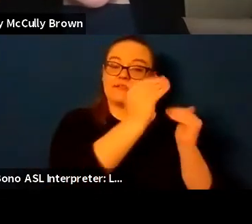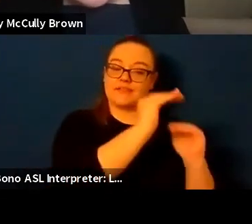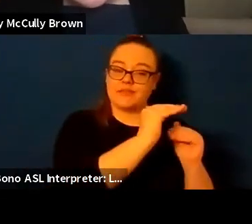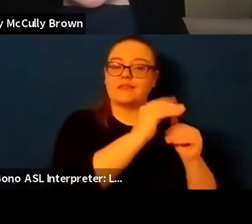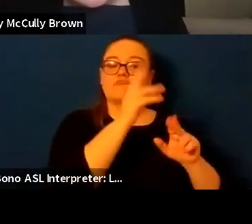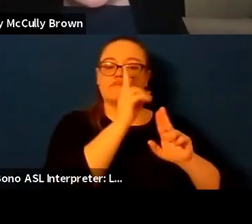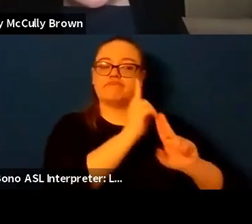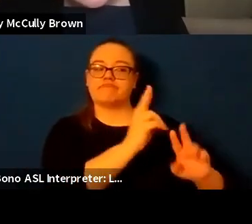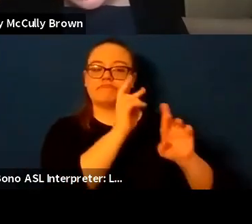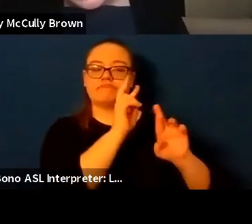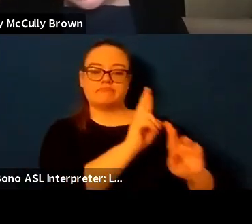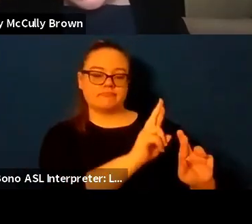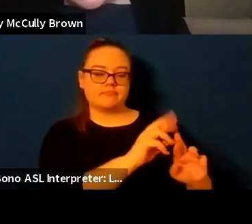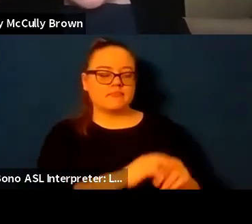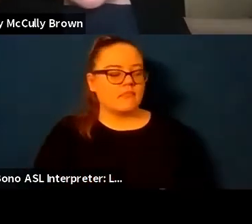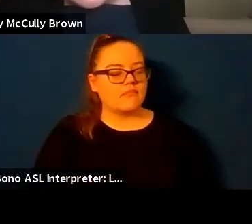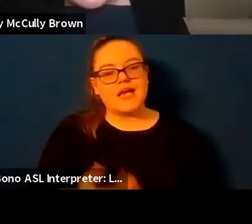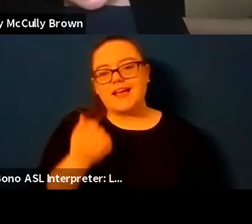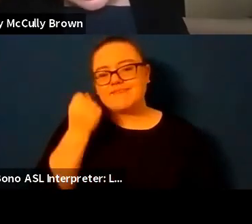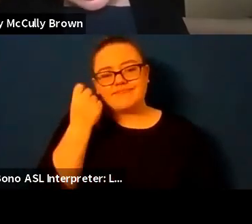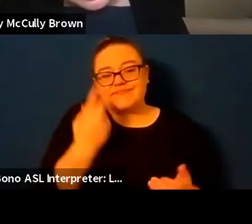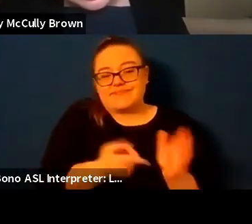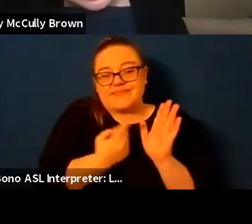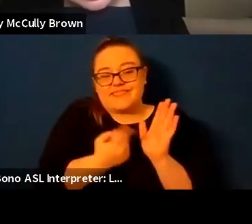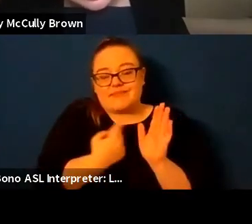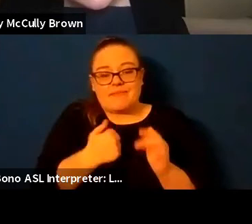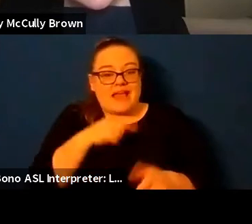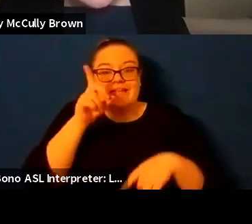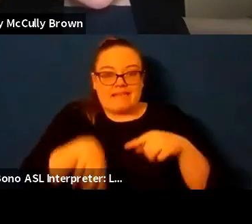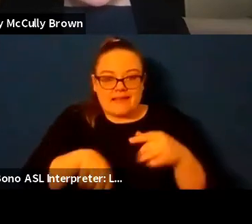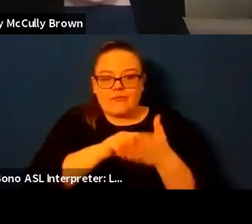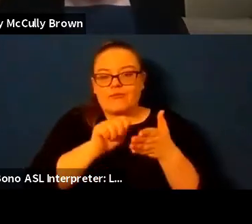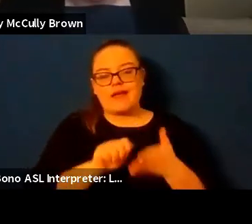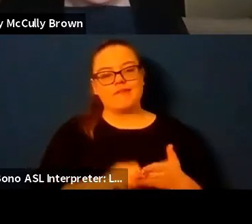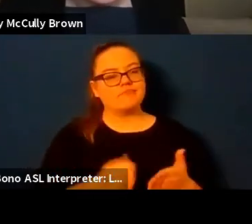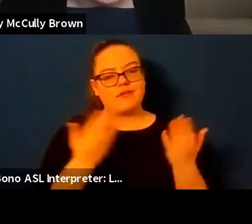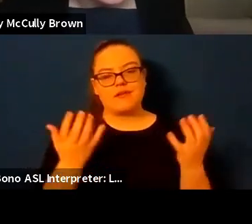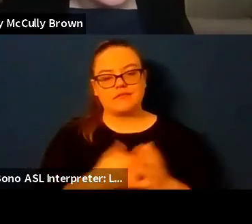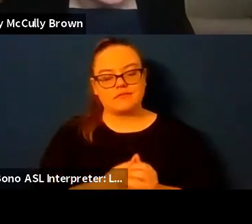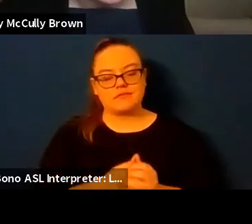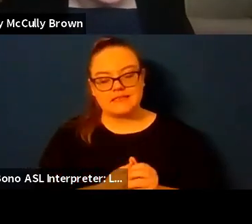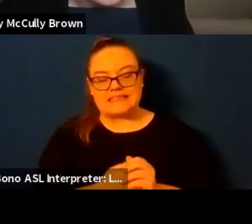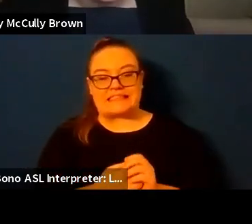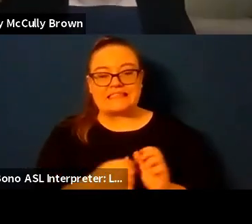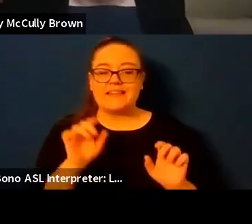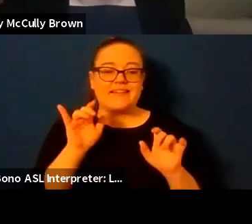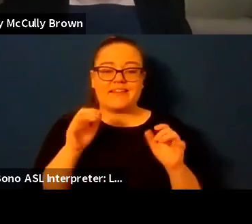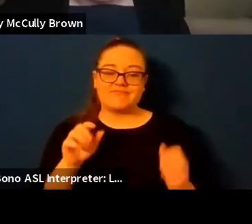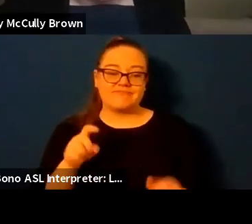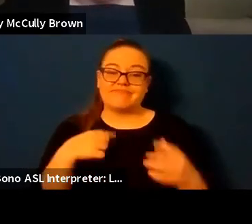yes when physically i just it's i can't write much and i just have learned to let that be okay